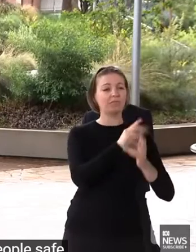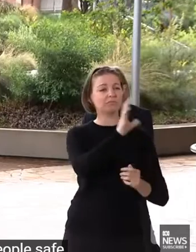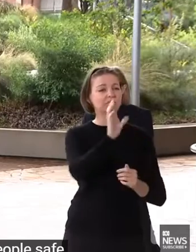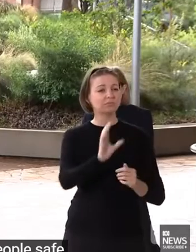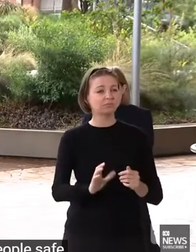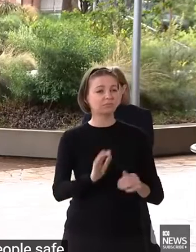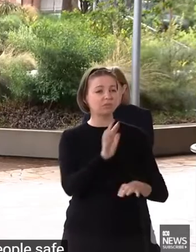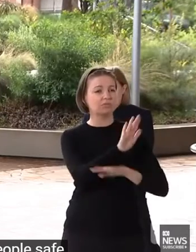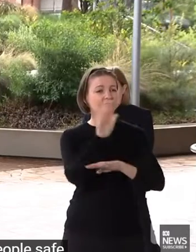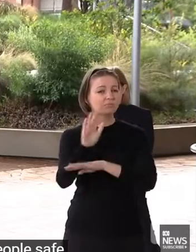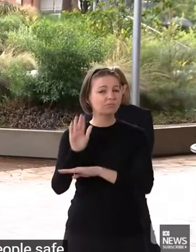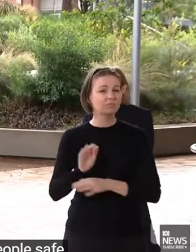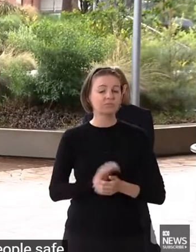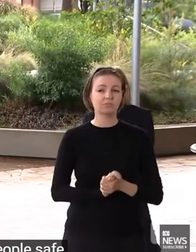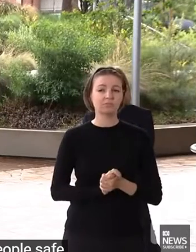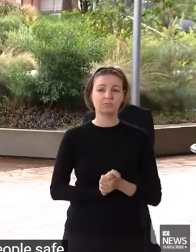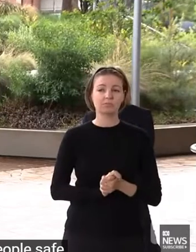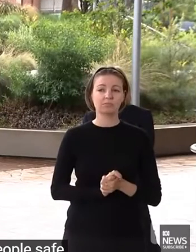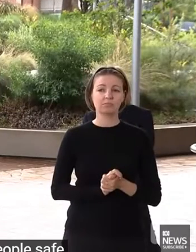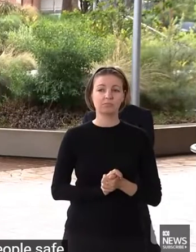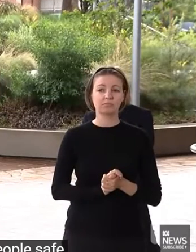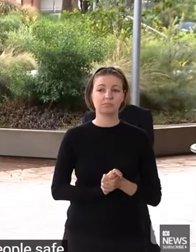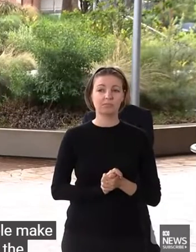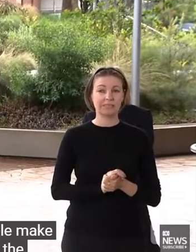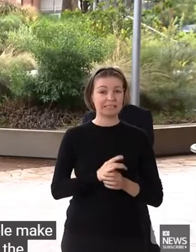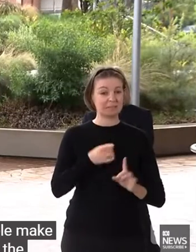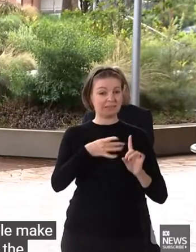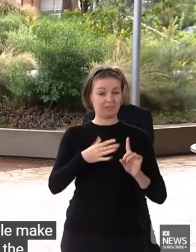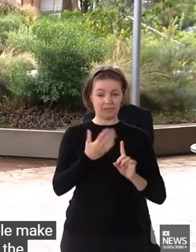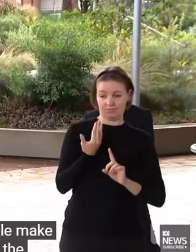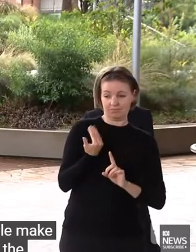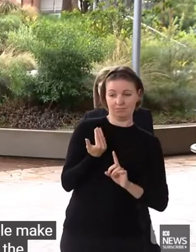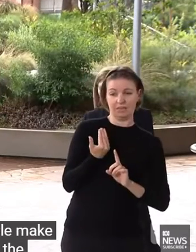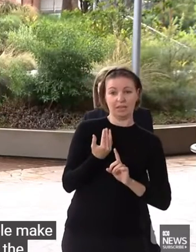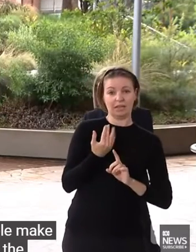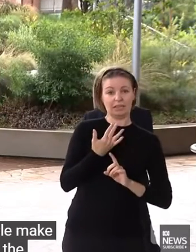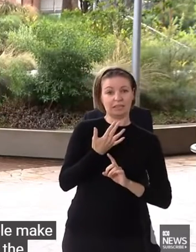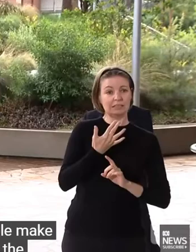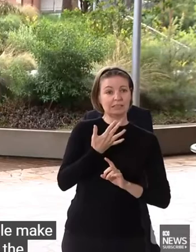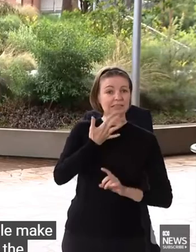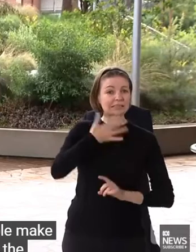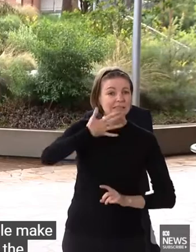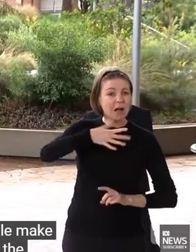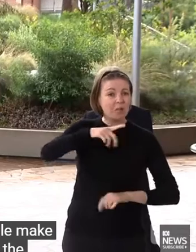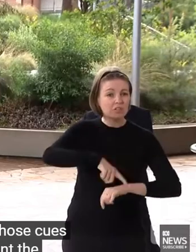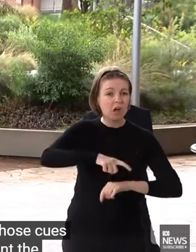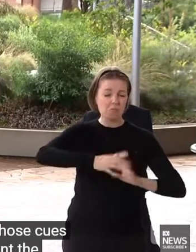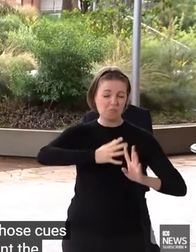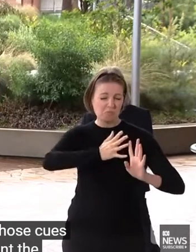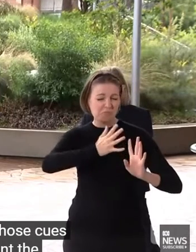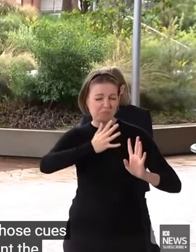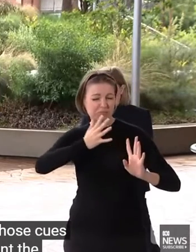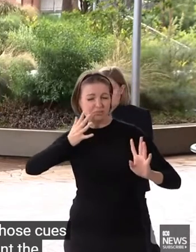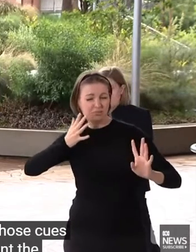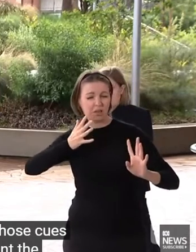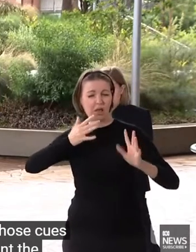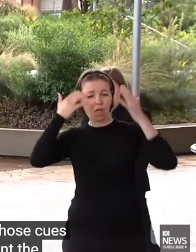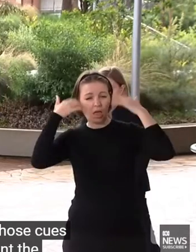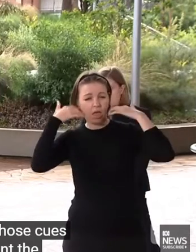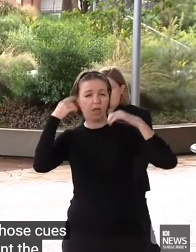The efforts that people make, particularly over the summer break, where those queues were incredibly long, the patience of our people